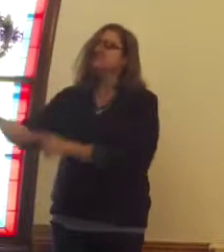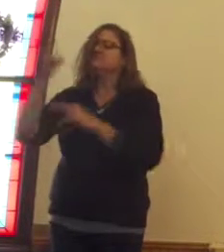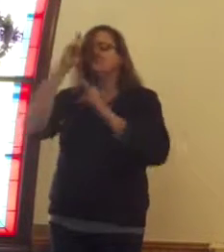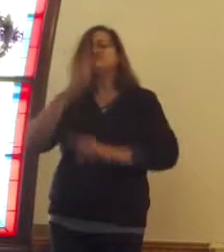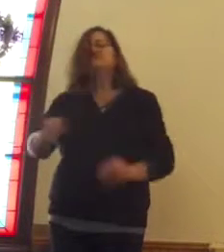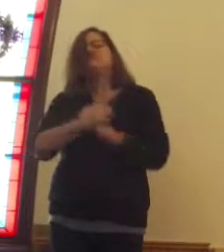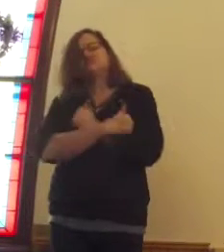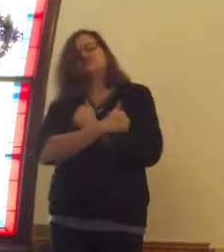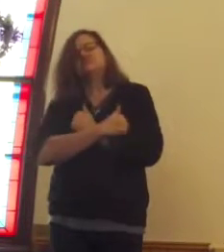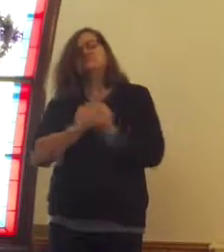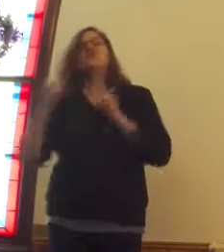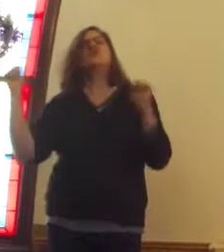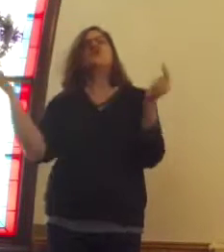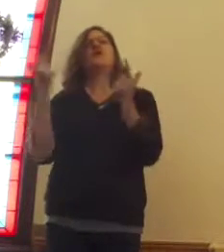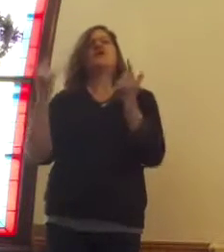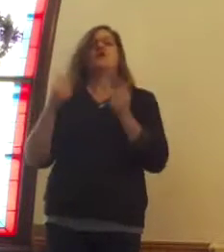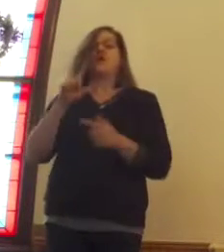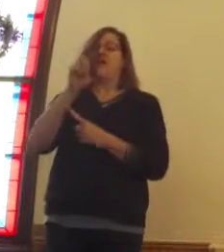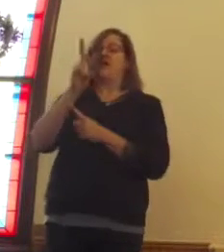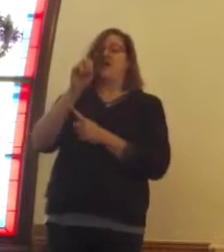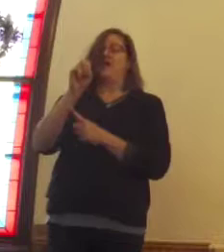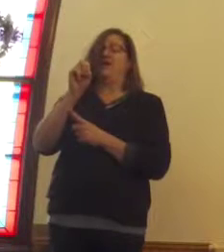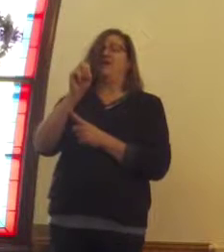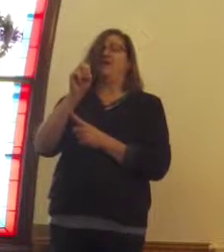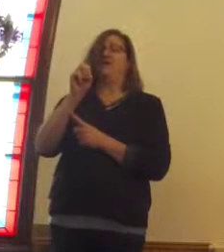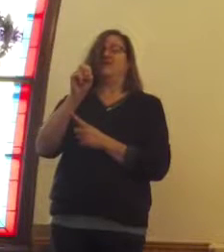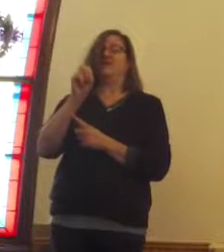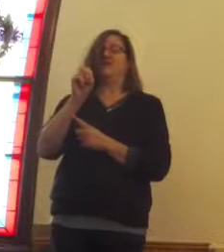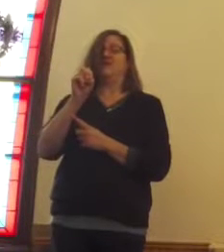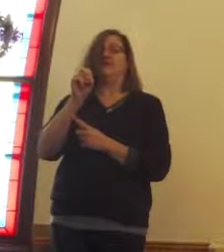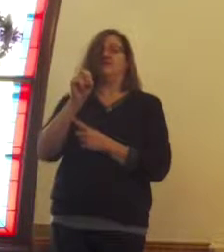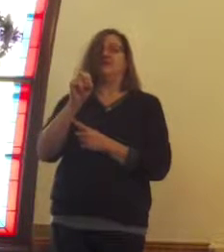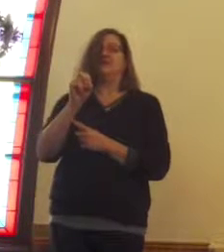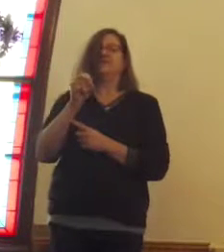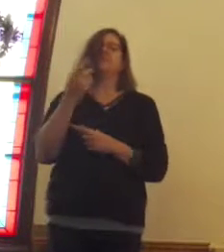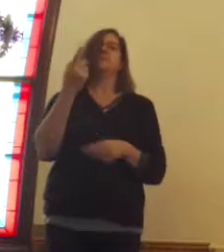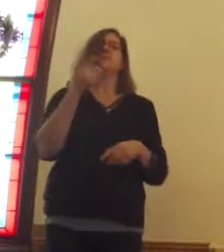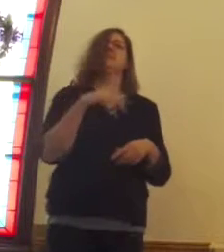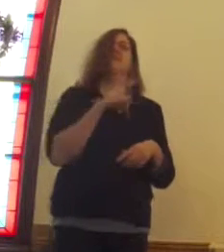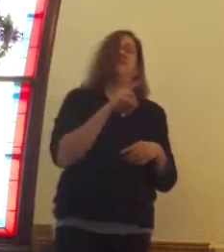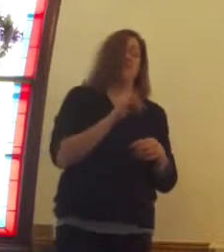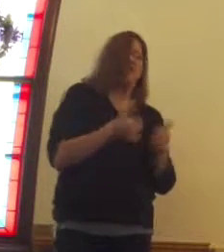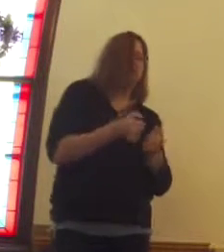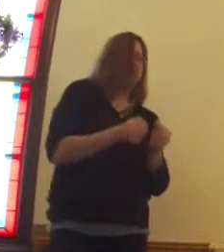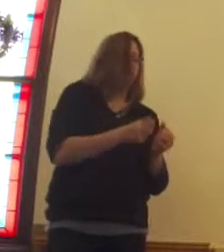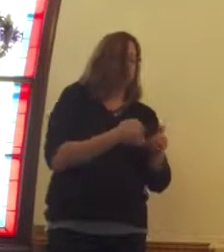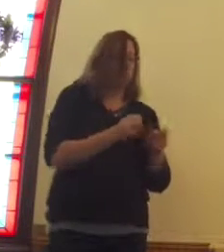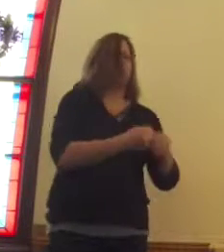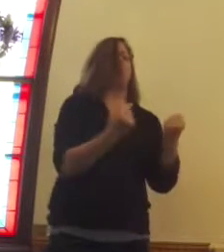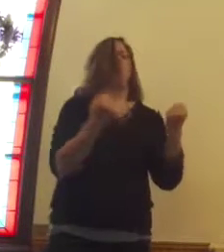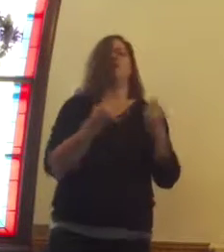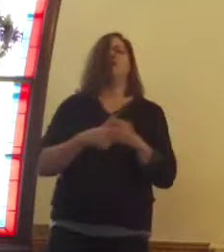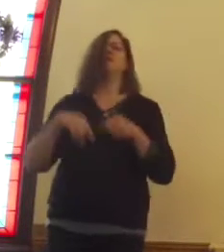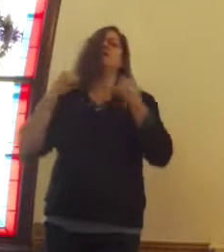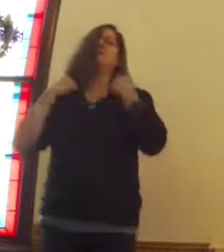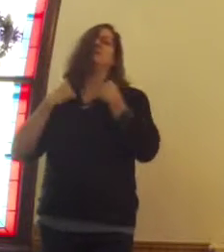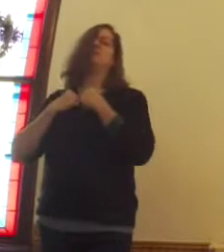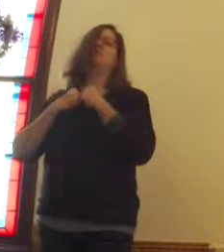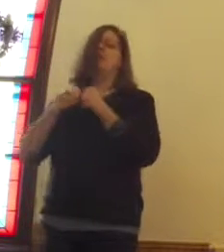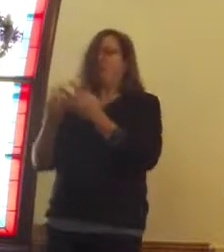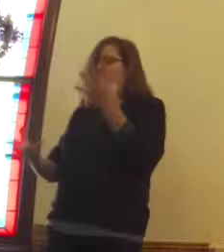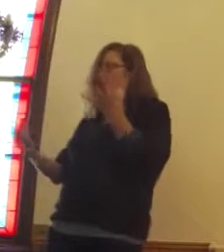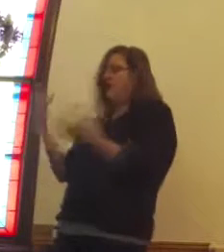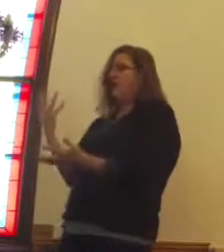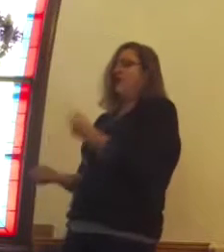Love never fails. Video games will break. Pearl necklaces will be lost. And